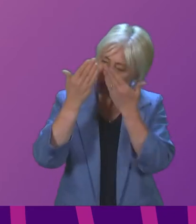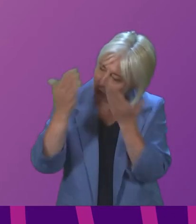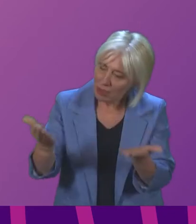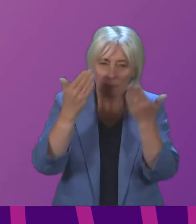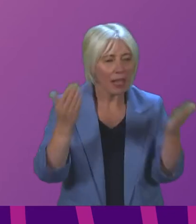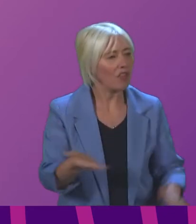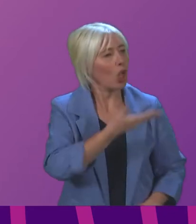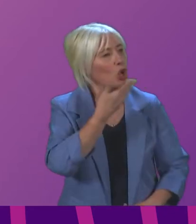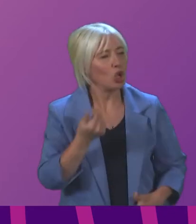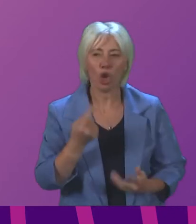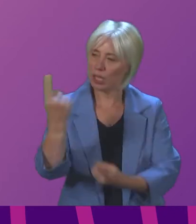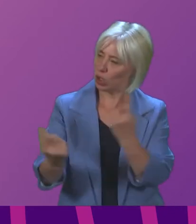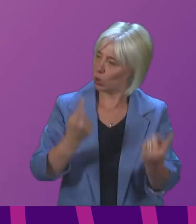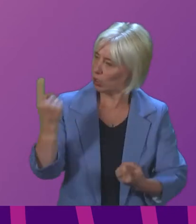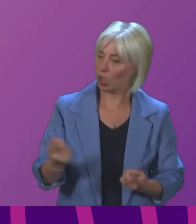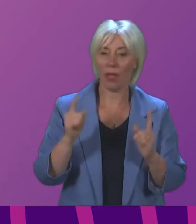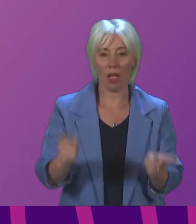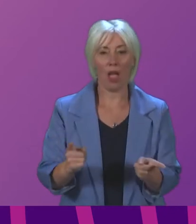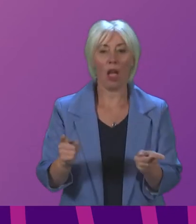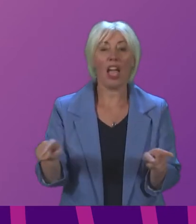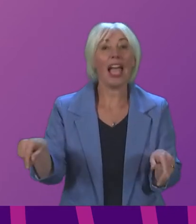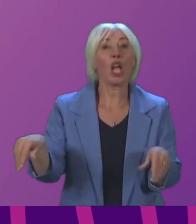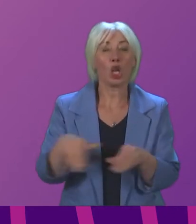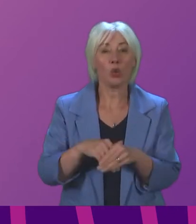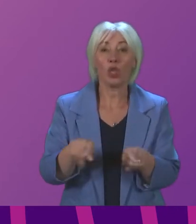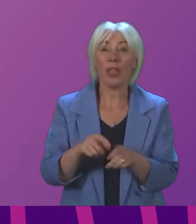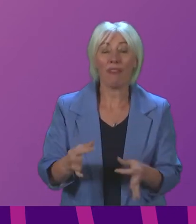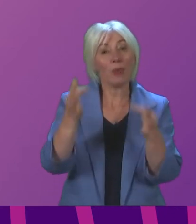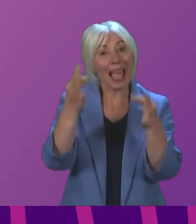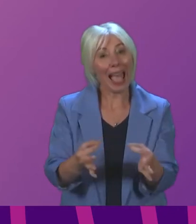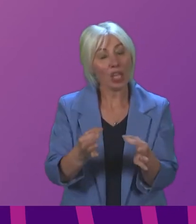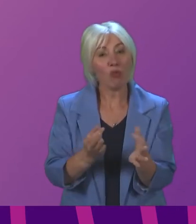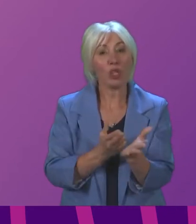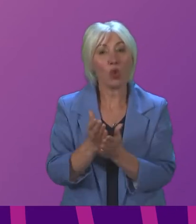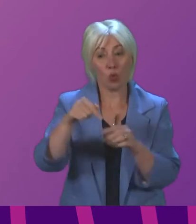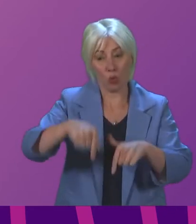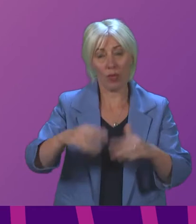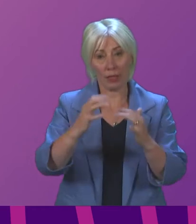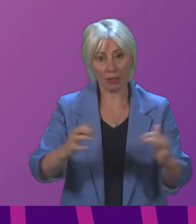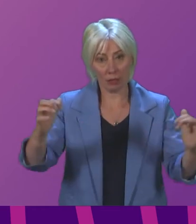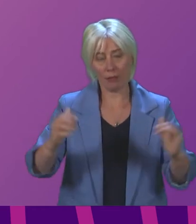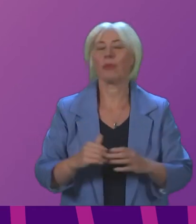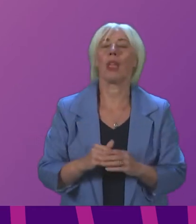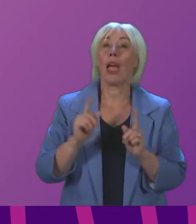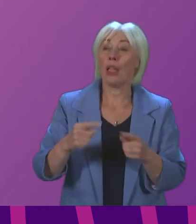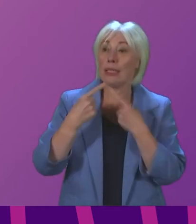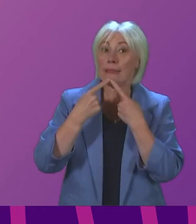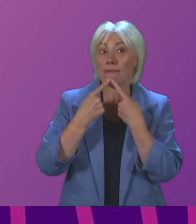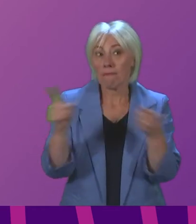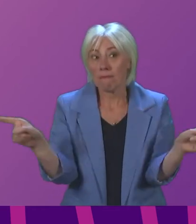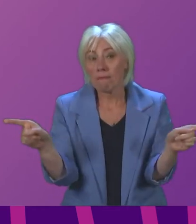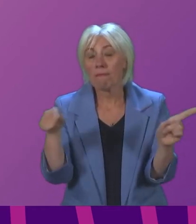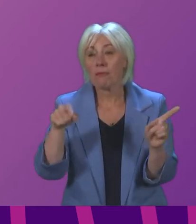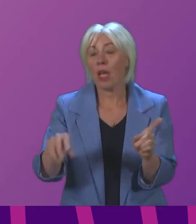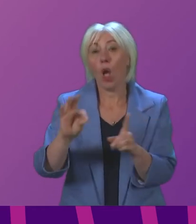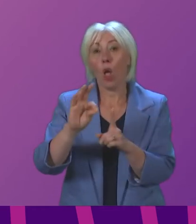in their conduct and this of course includes being accurate during proceedings and I would say to the chamber that while the point